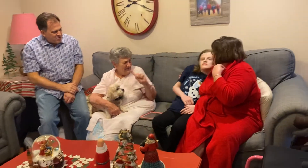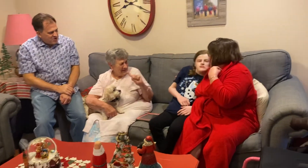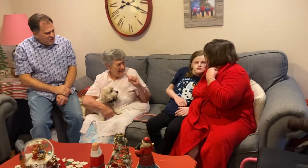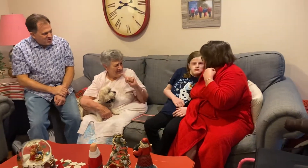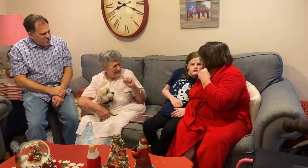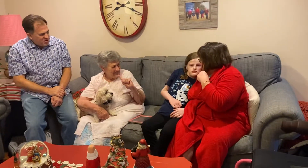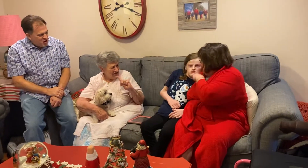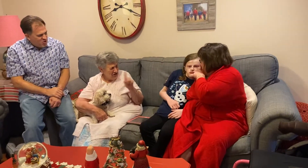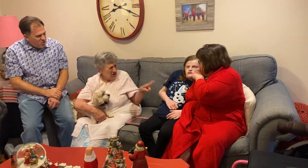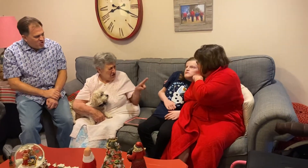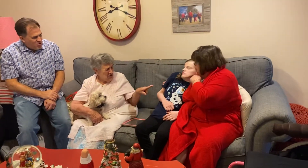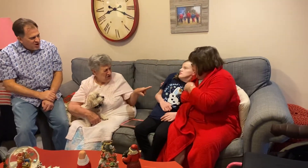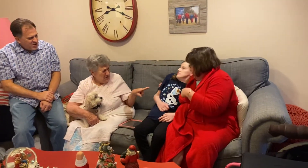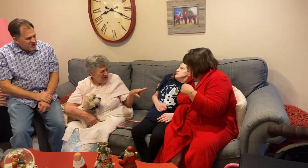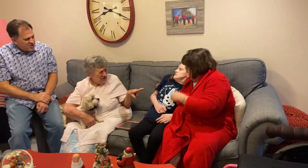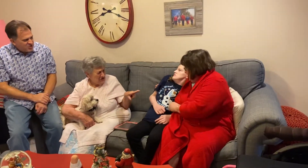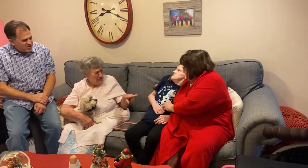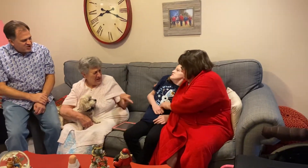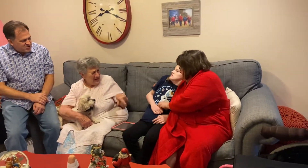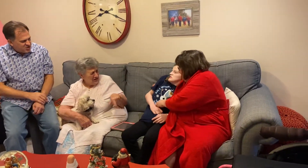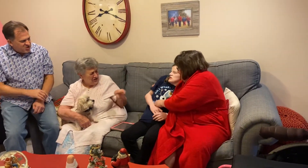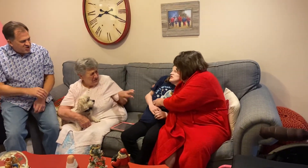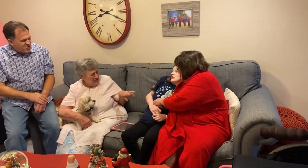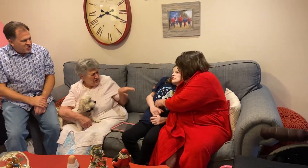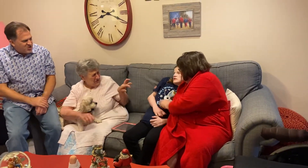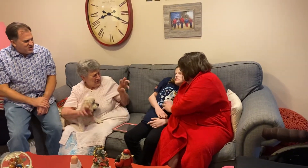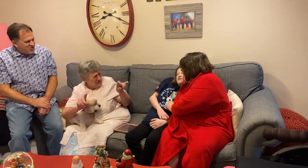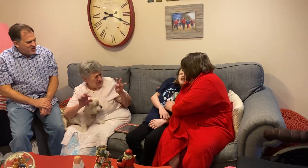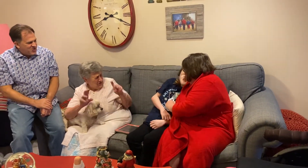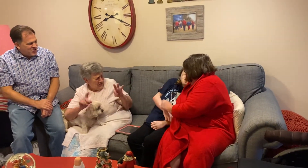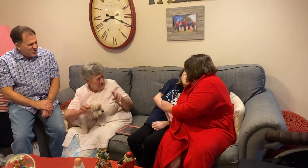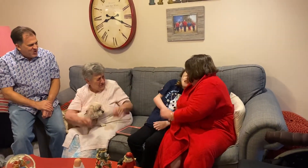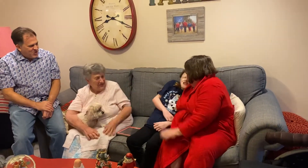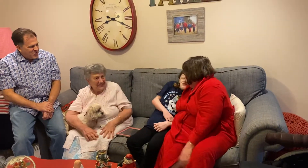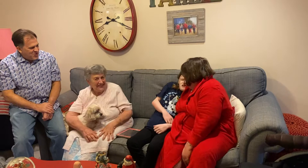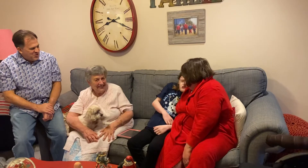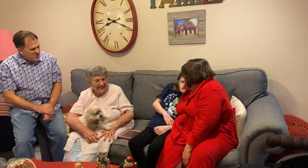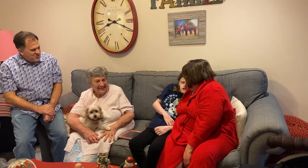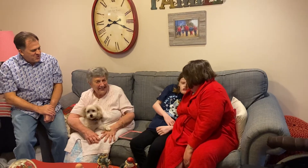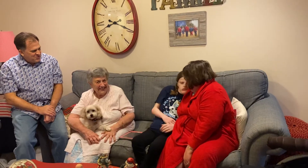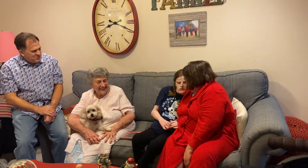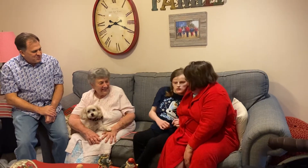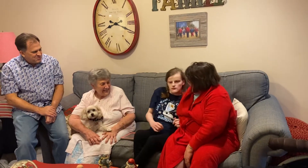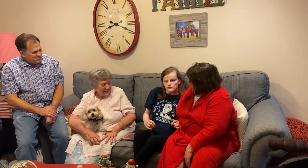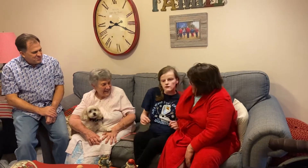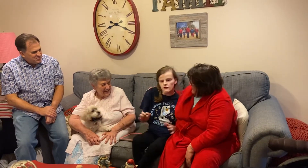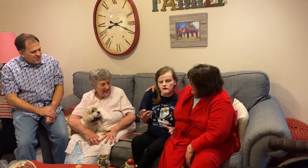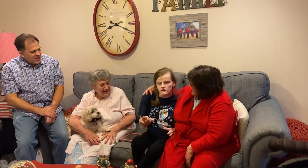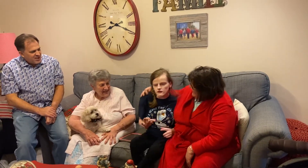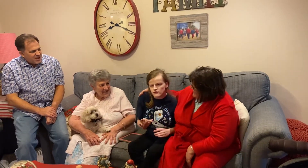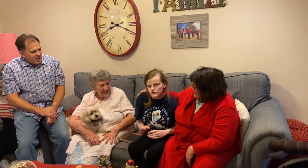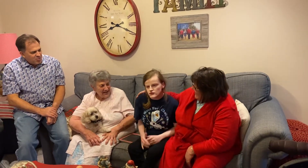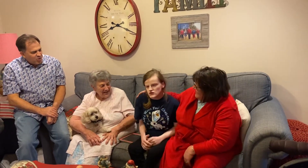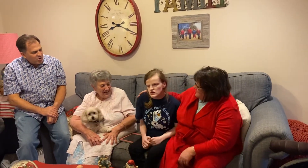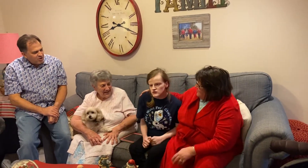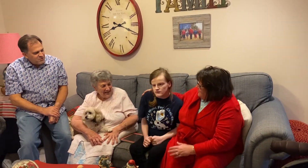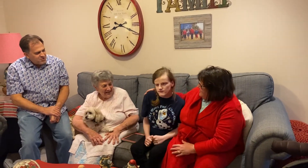you chances, stop. three you didn't Poof! And the moral of the